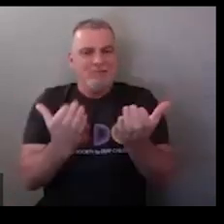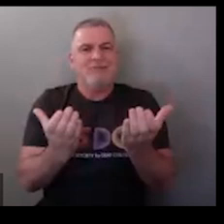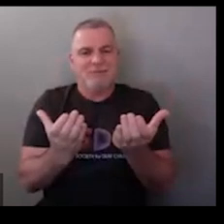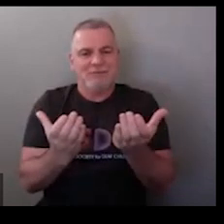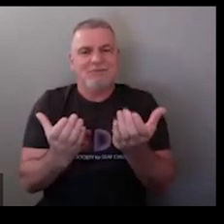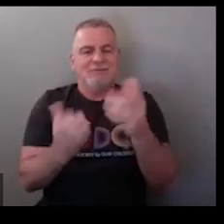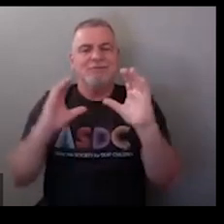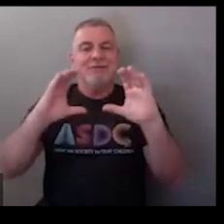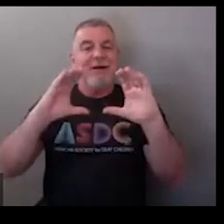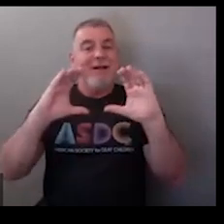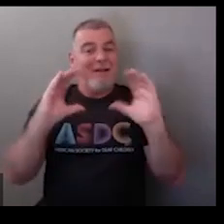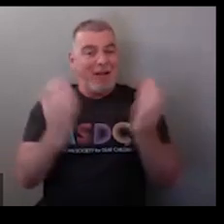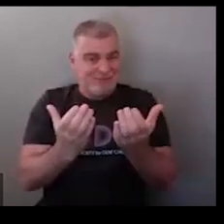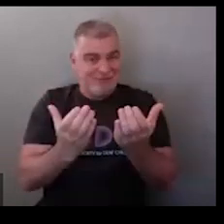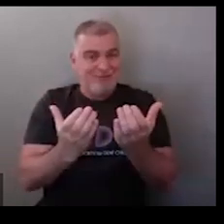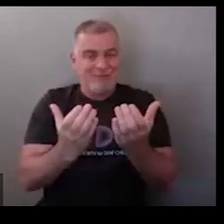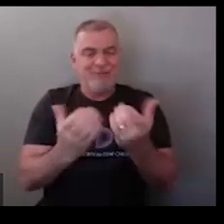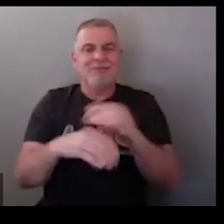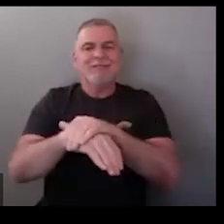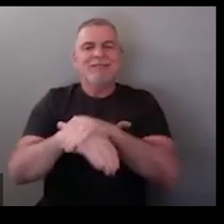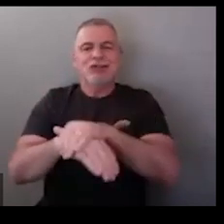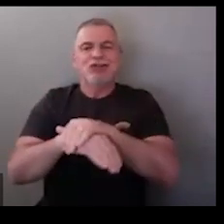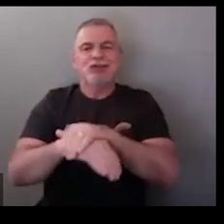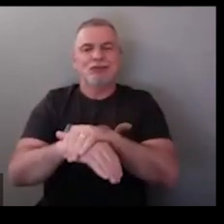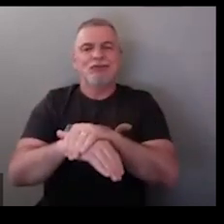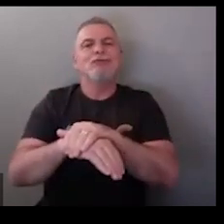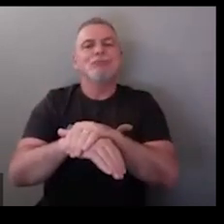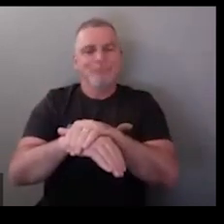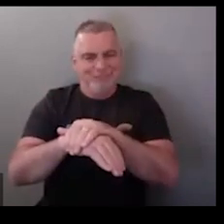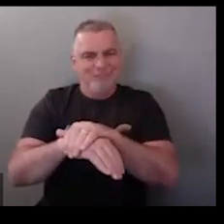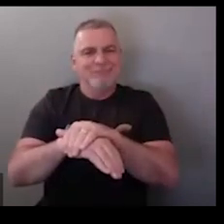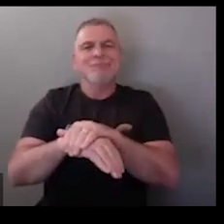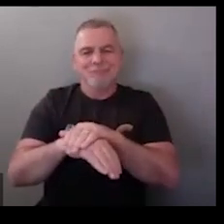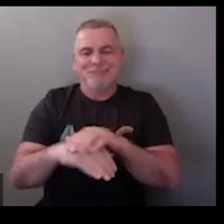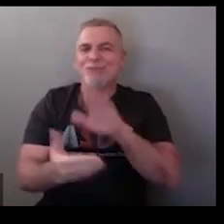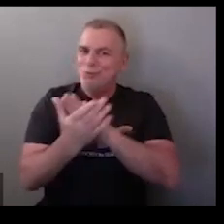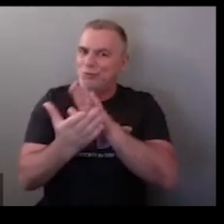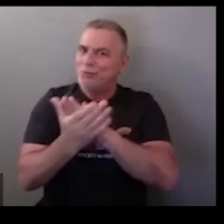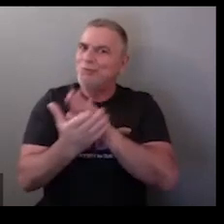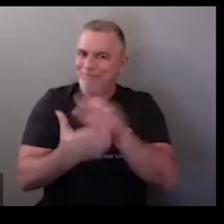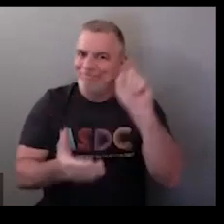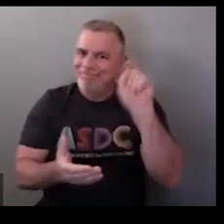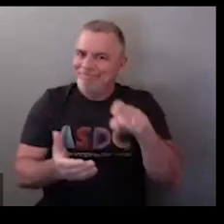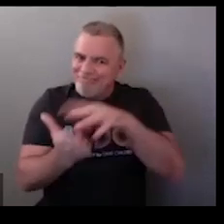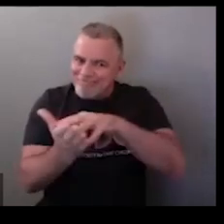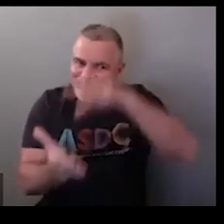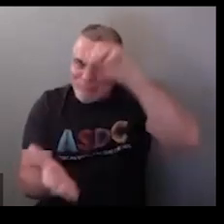of all perils of online learning so classes we're going to talk about classes this would be english